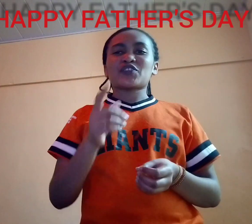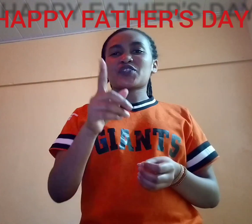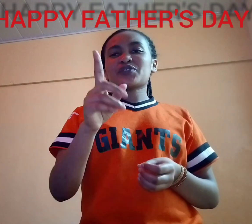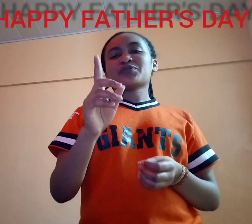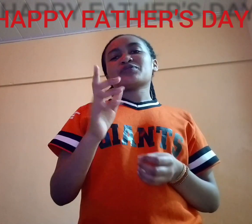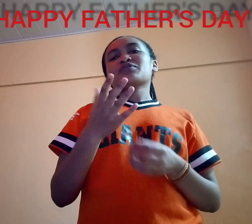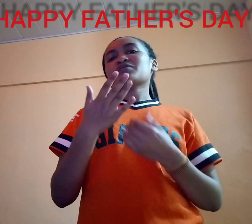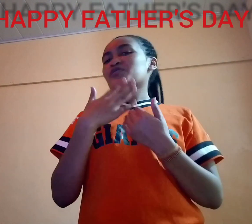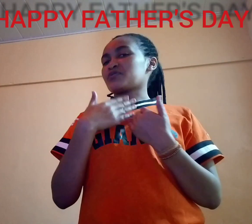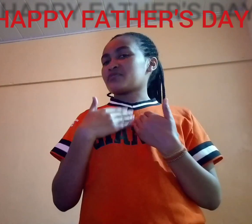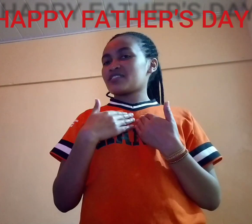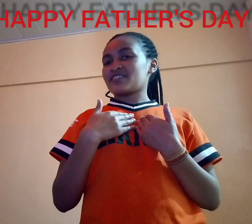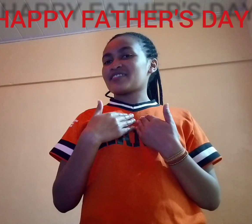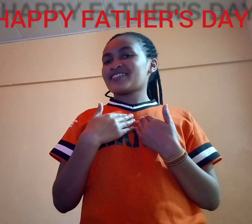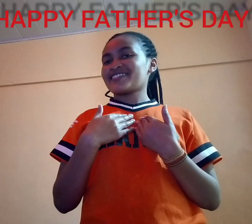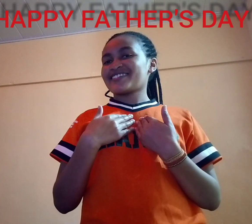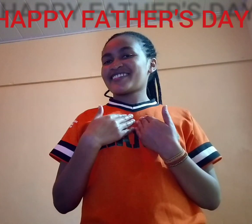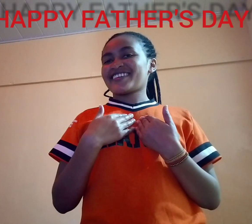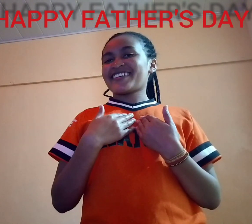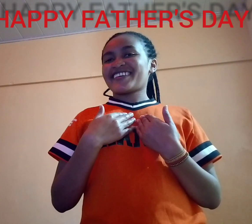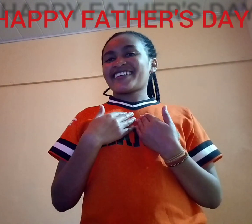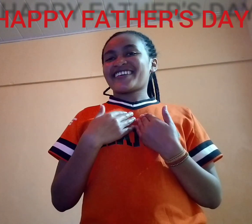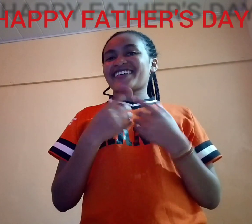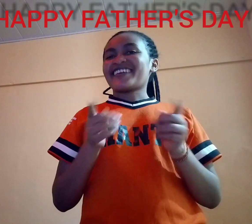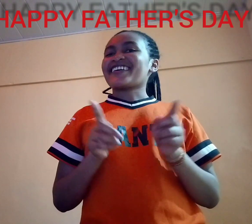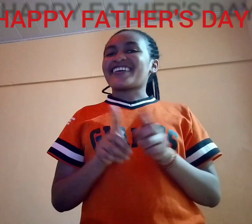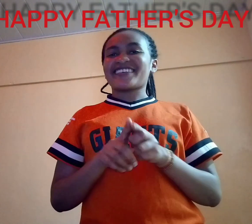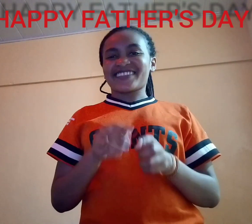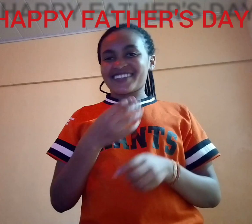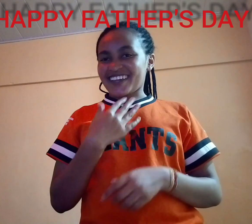you to me as a dad